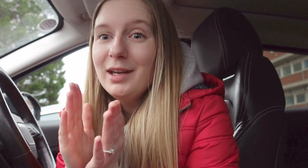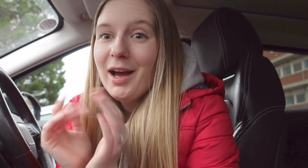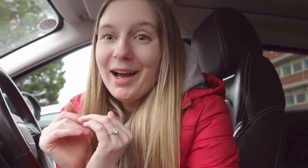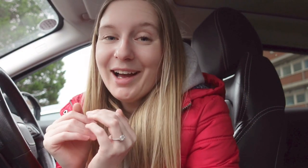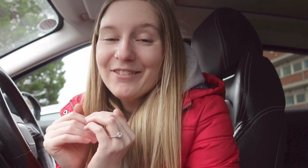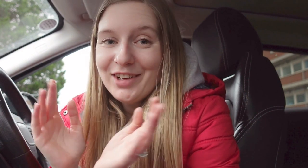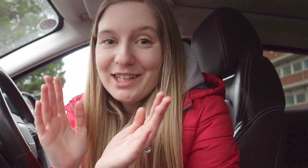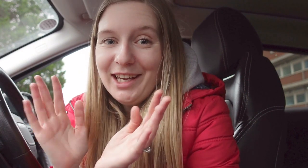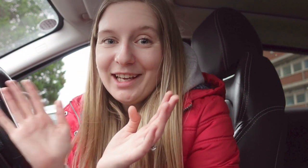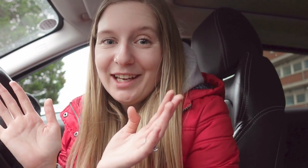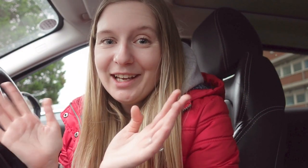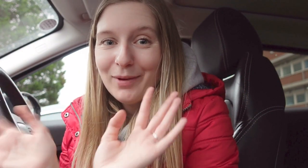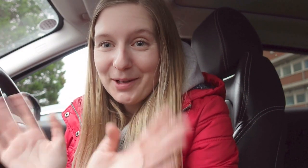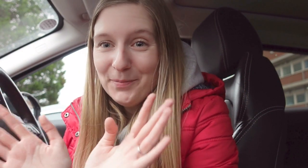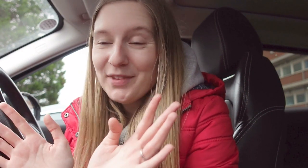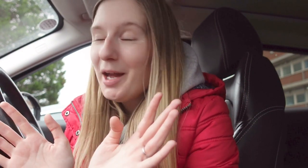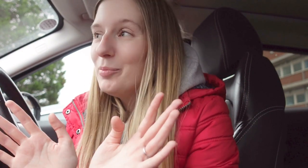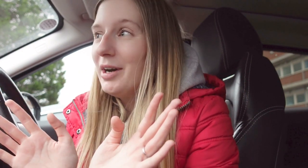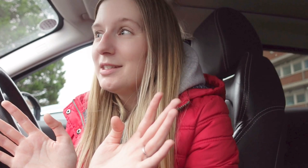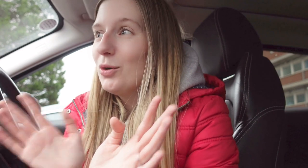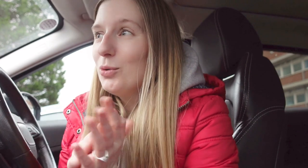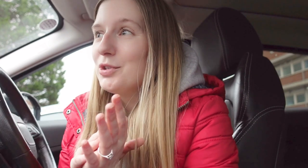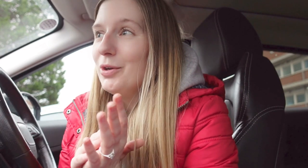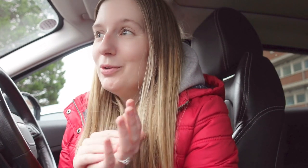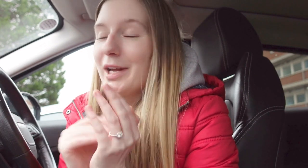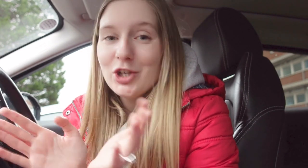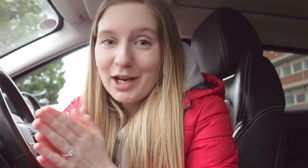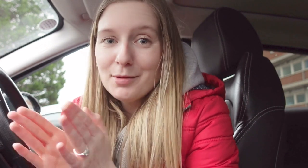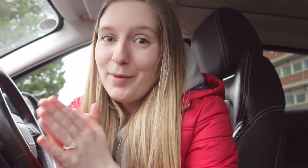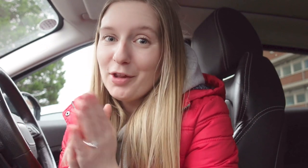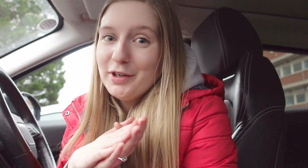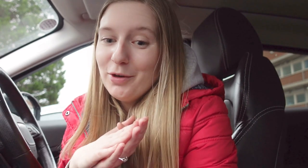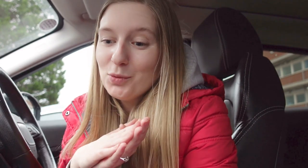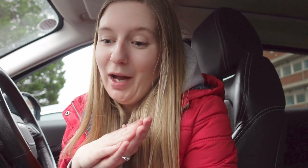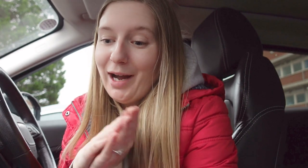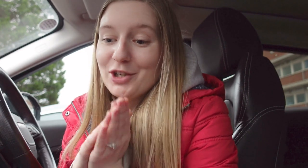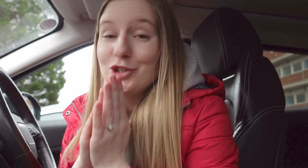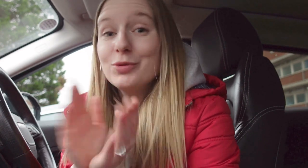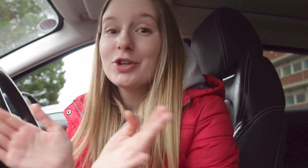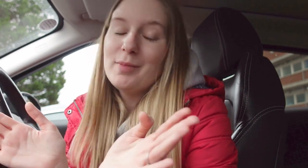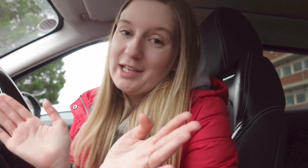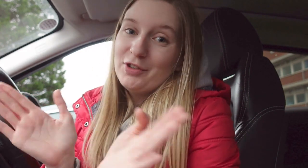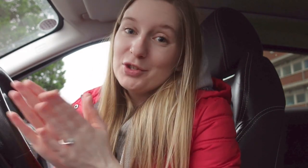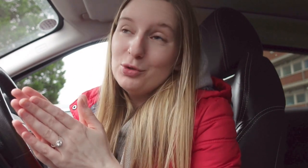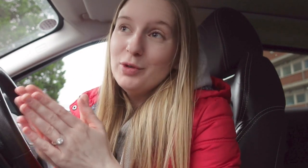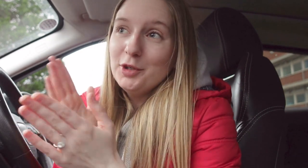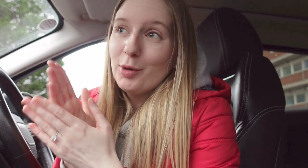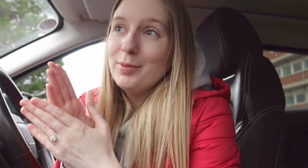uh firstly welcome but also like check out some of my other videos where I actually don't touch on my deafness at all and you probably